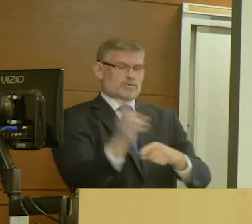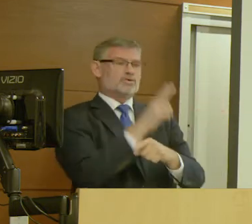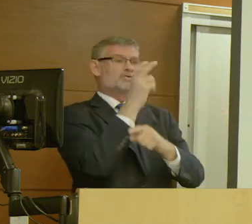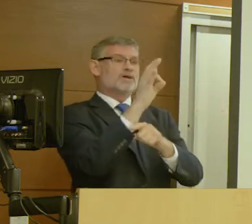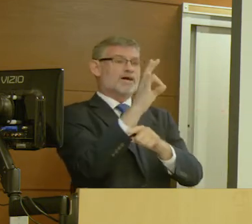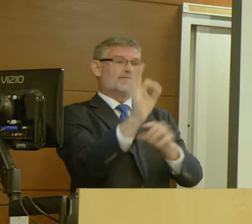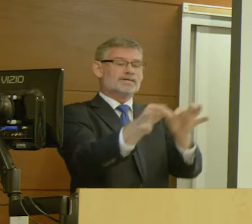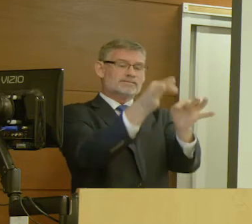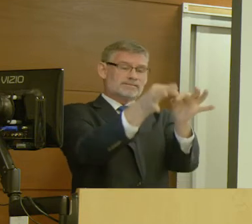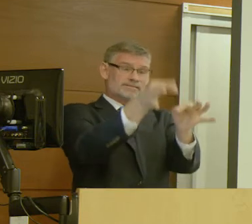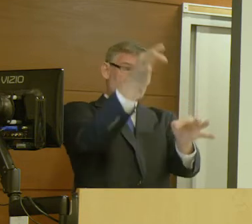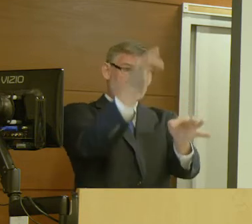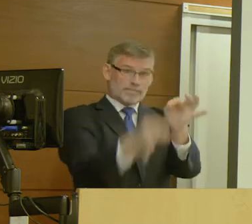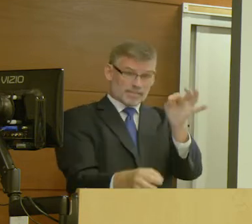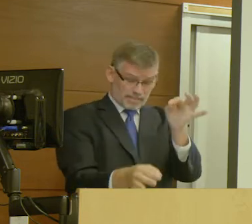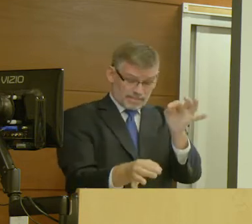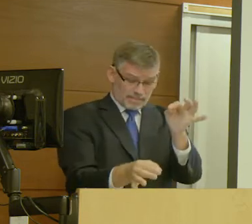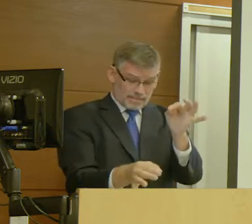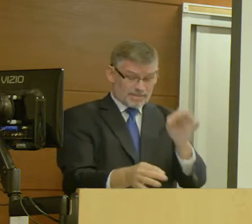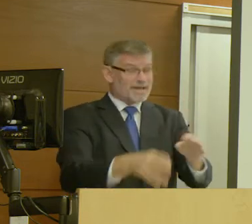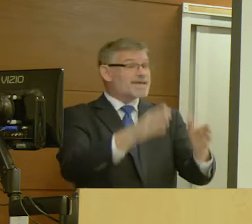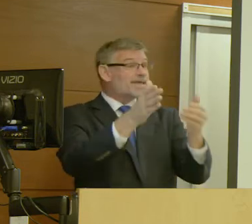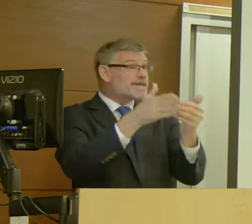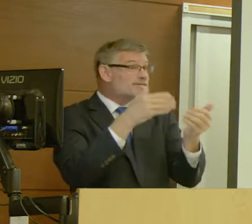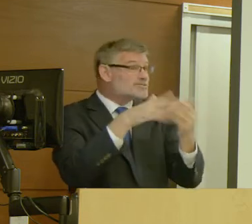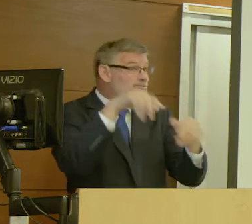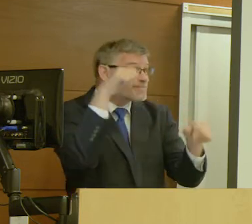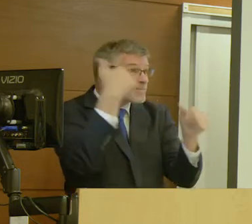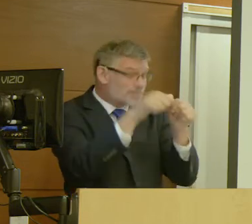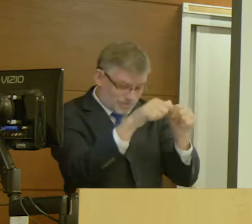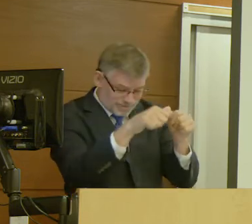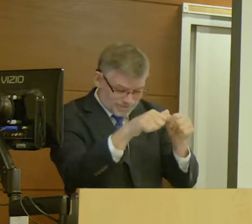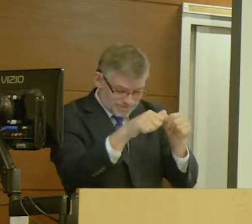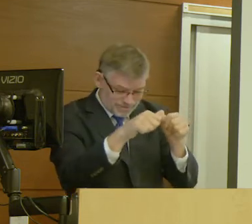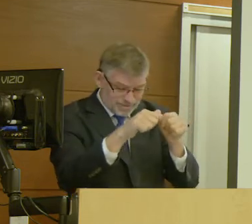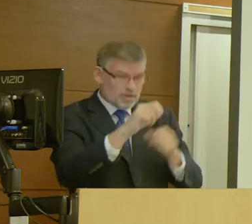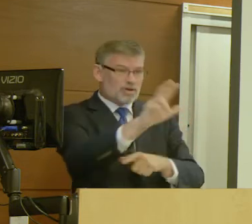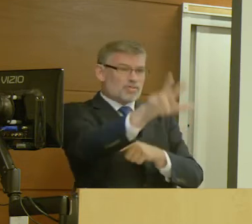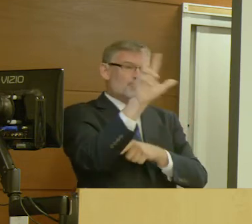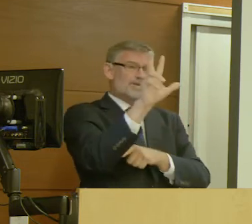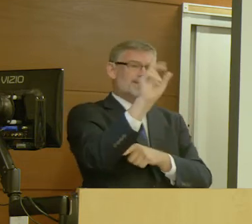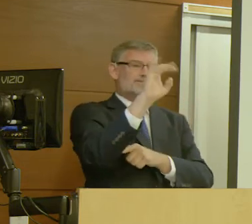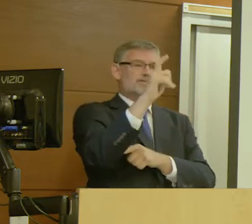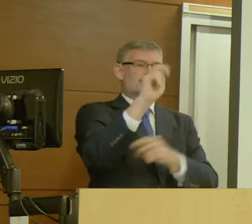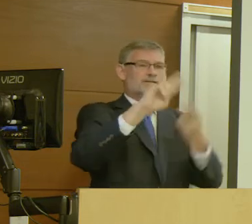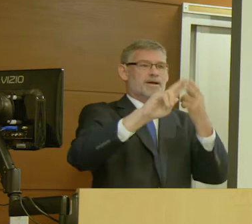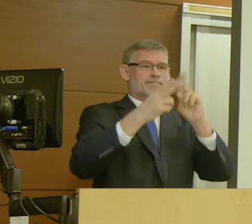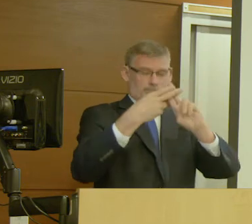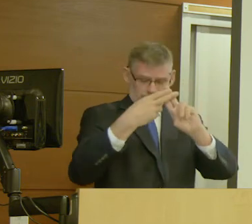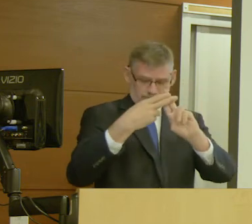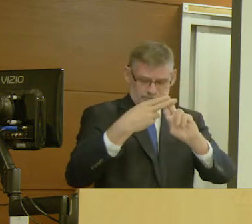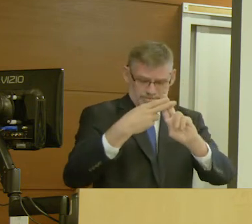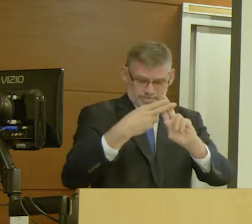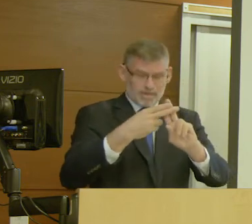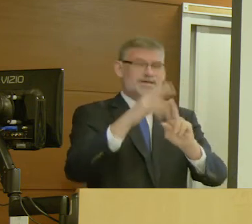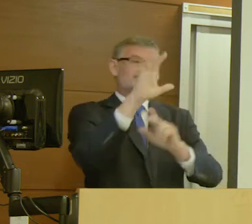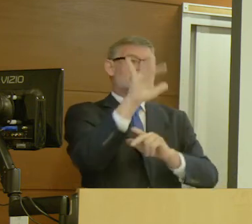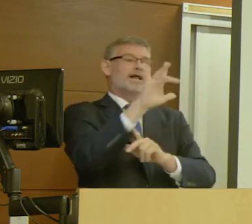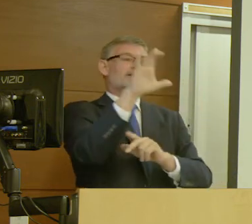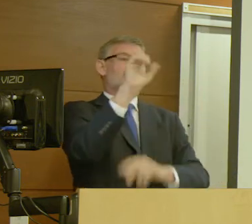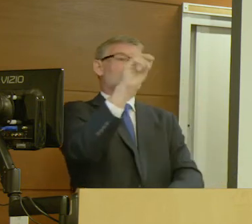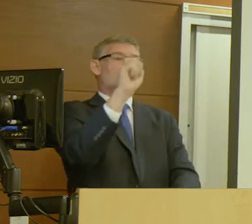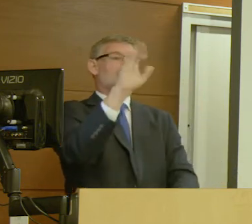access through the use of simple, easy-to-remember, three-digit numbers